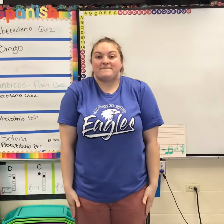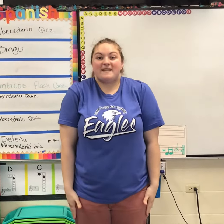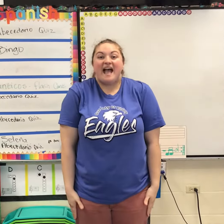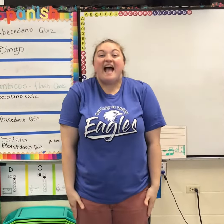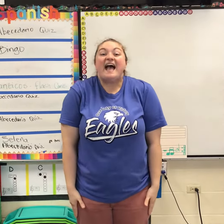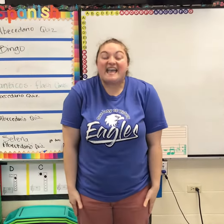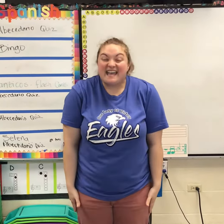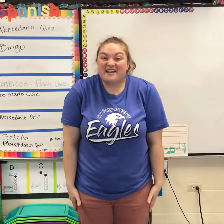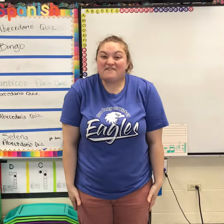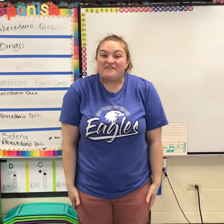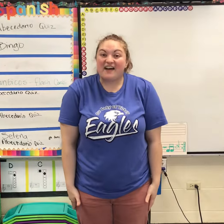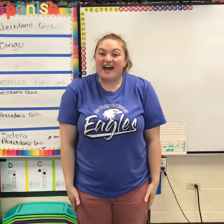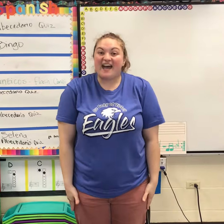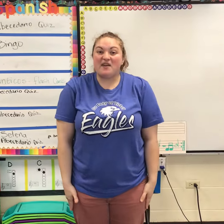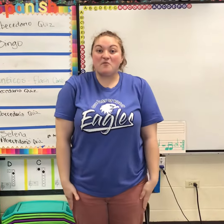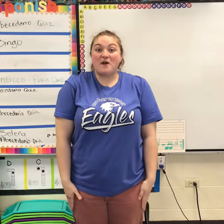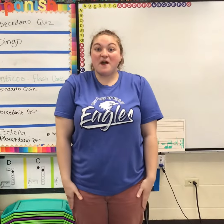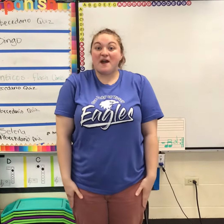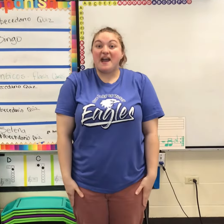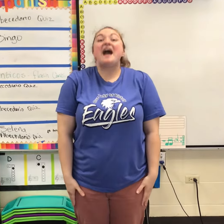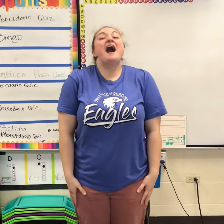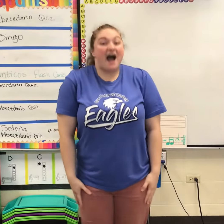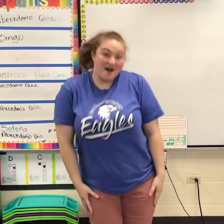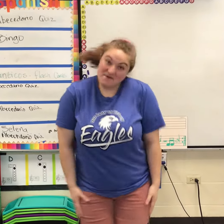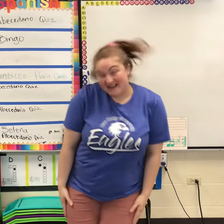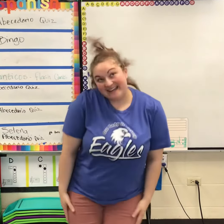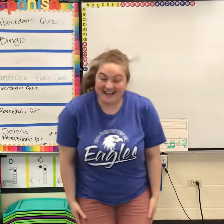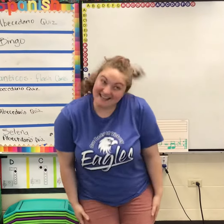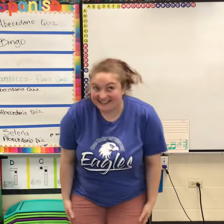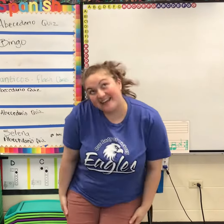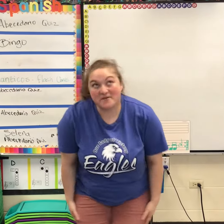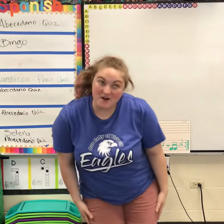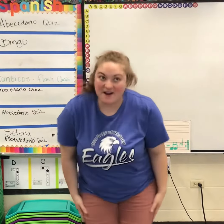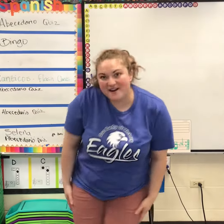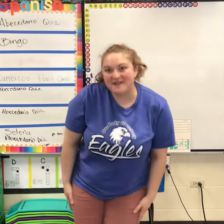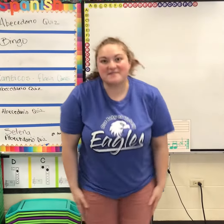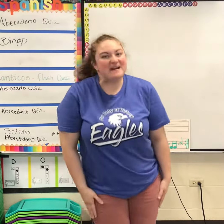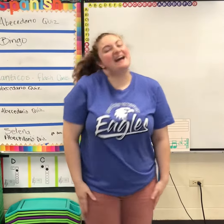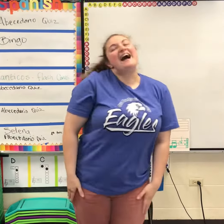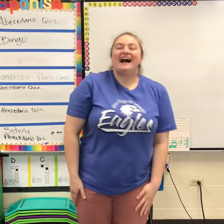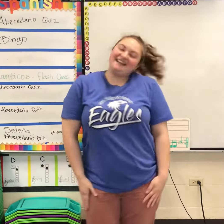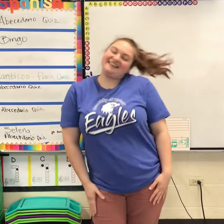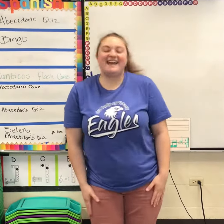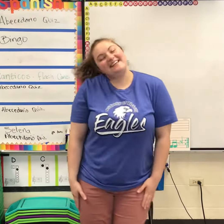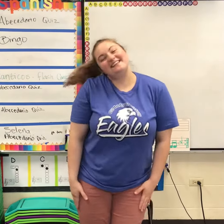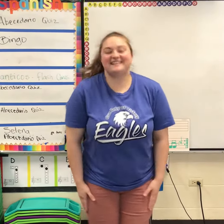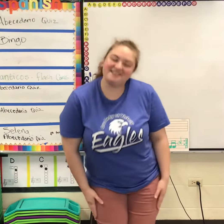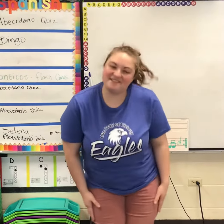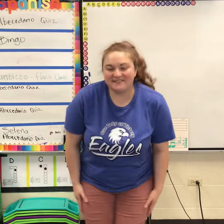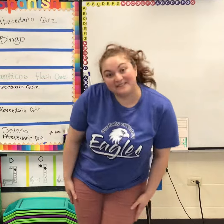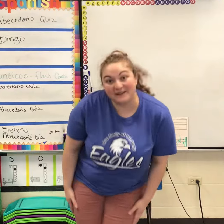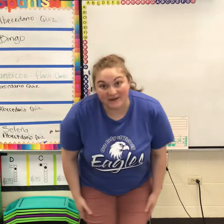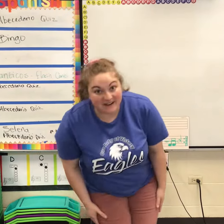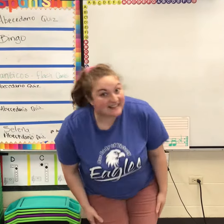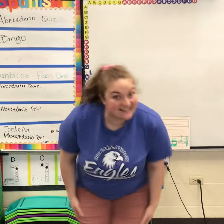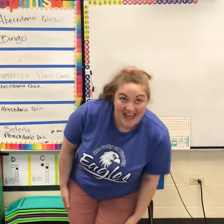If I were a wiggly worm, I'd thank you Lord that